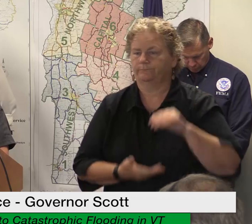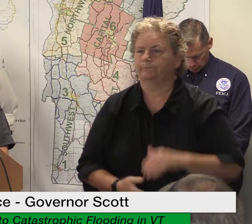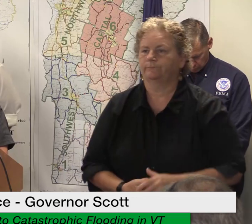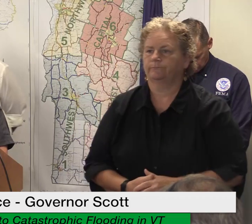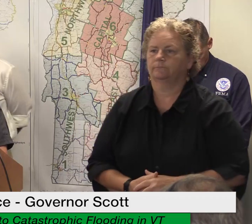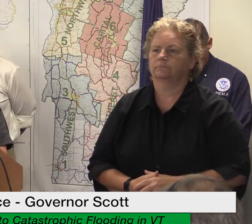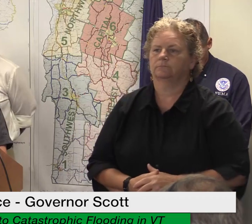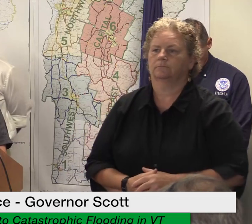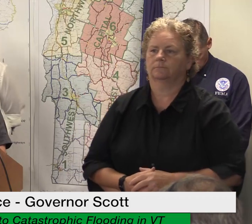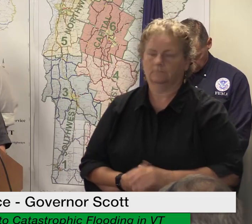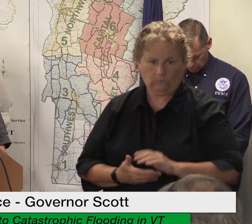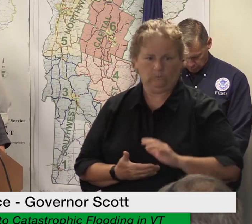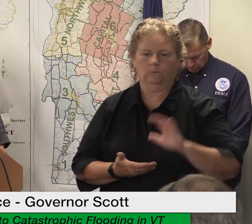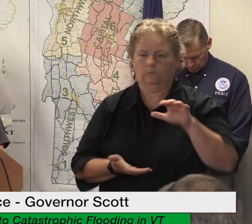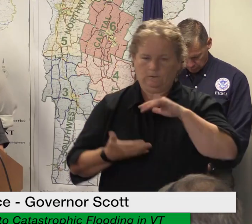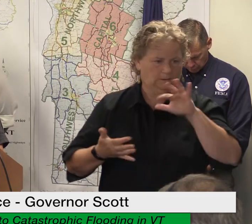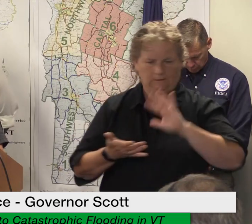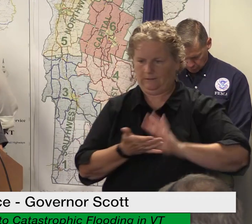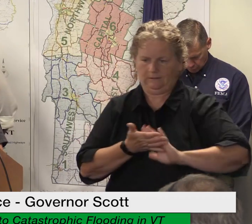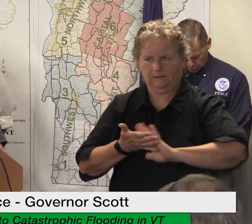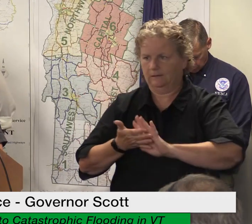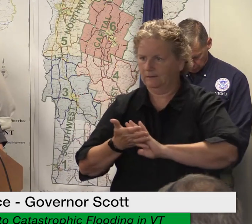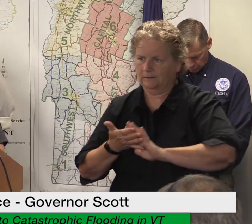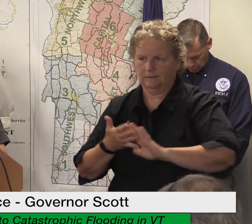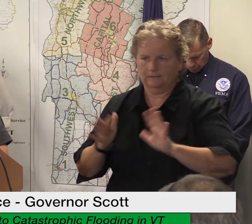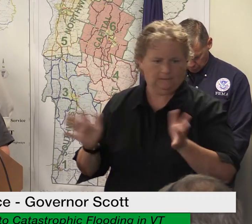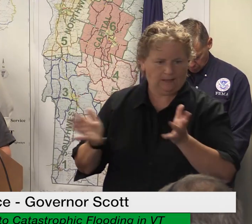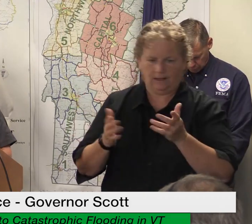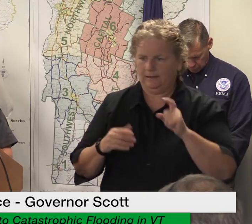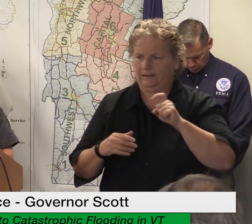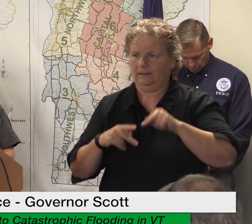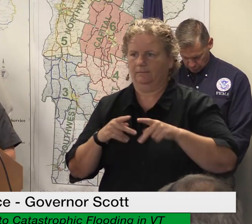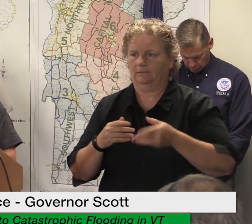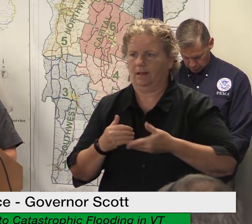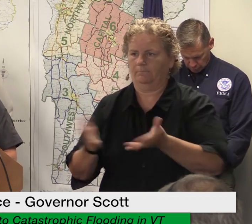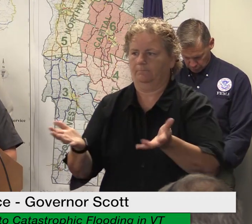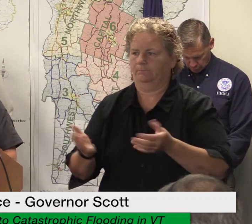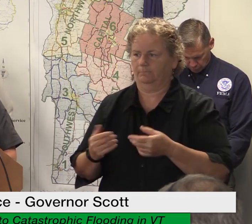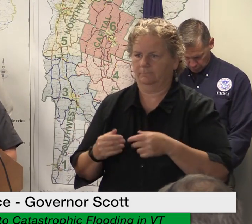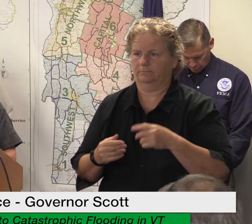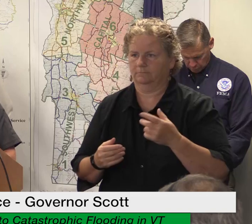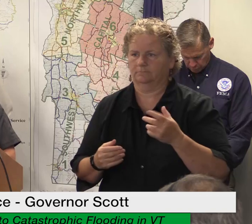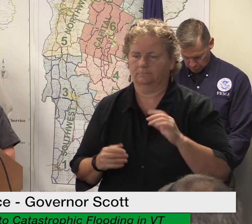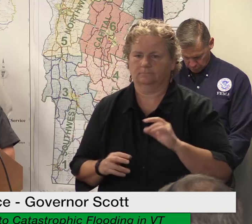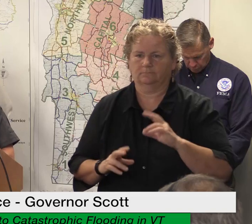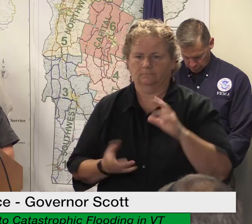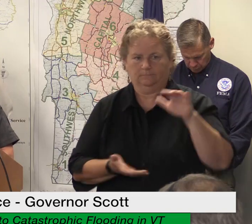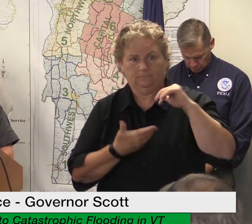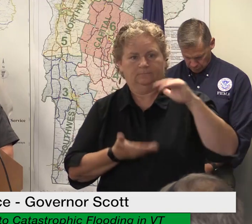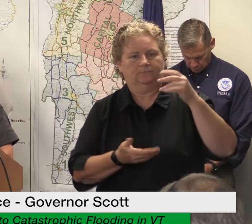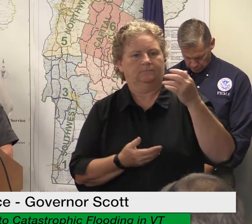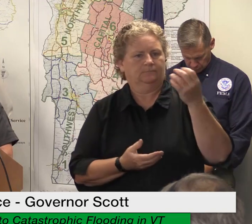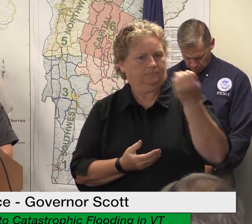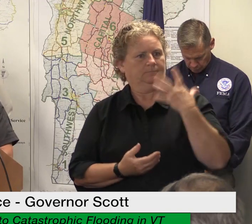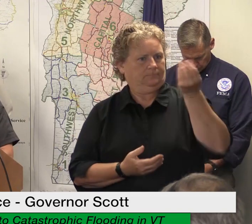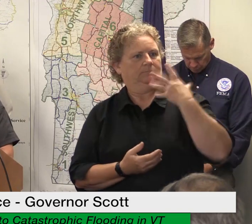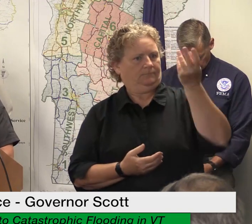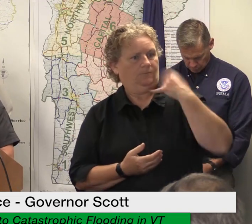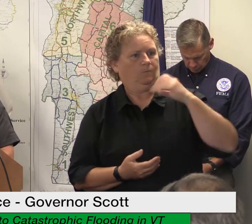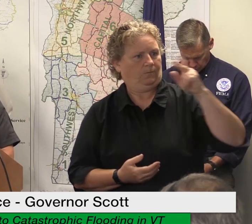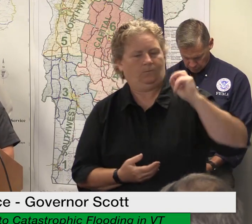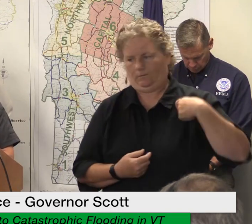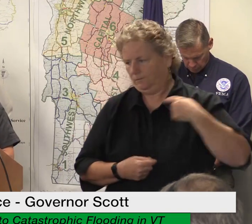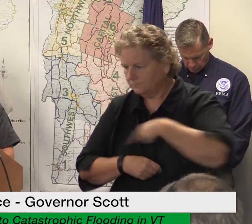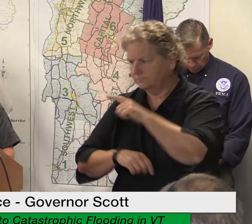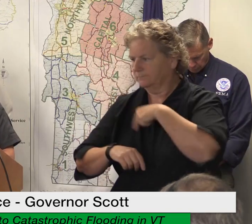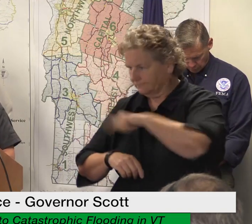to match reported needs for cleanup assistance also as of yesterday approximately 500